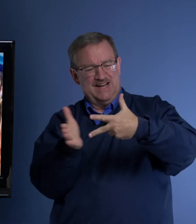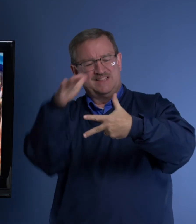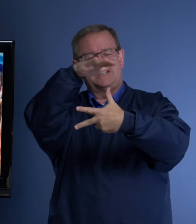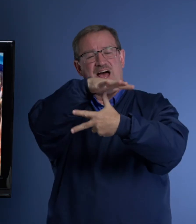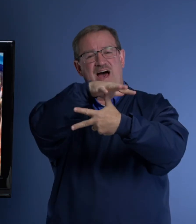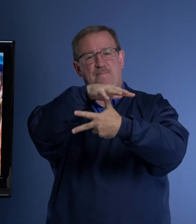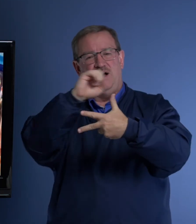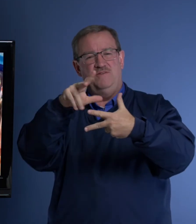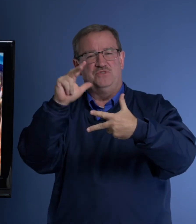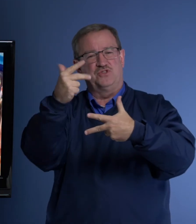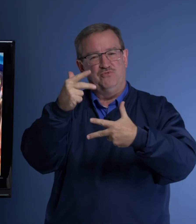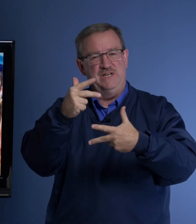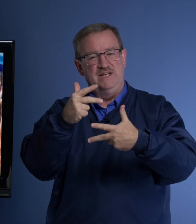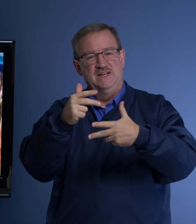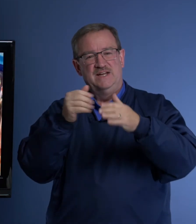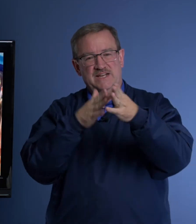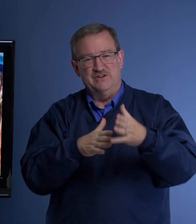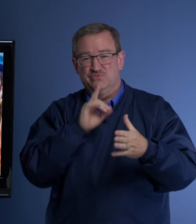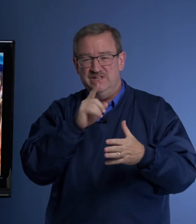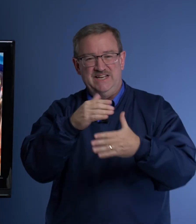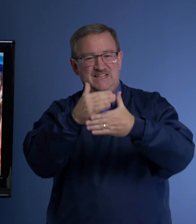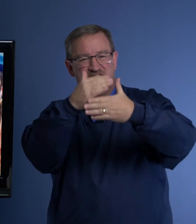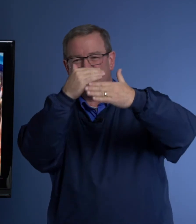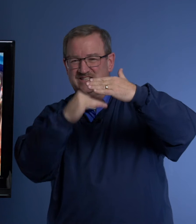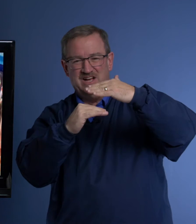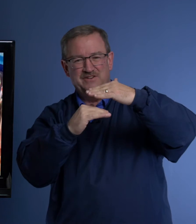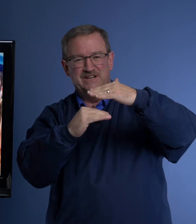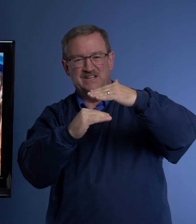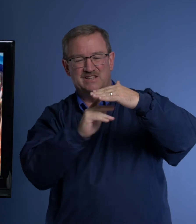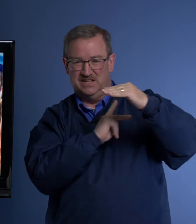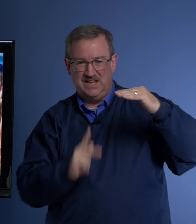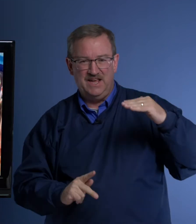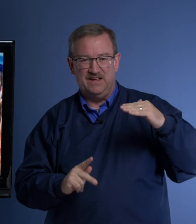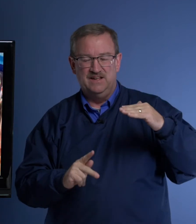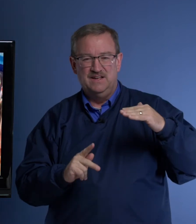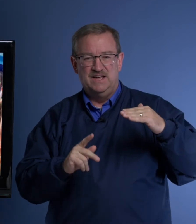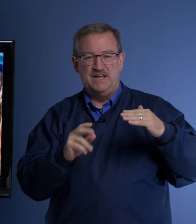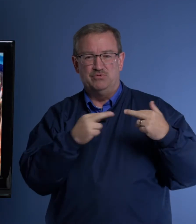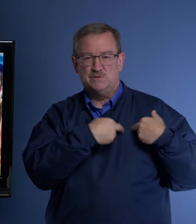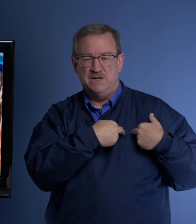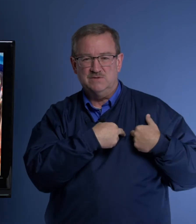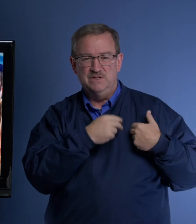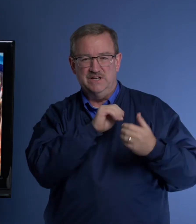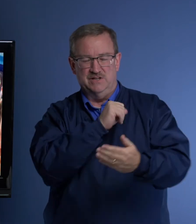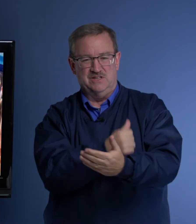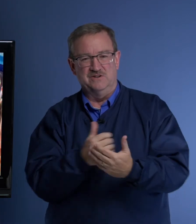at the top of the three leaders. Really, he's just underneath the king in responsibility and authority.